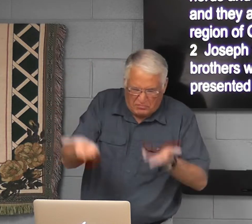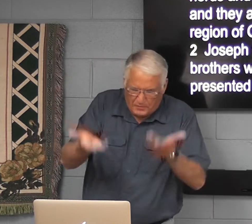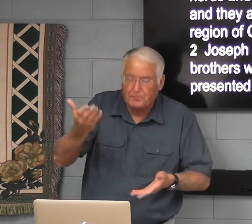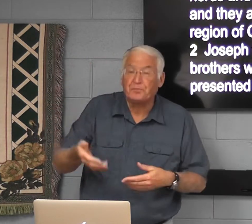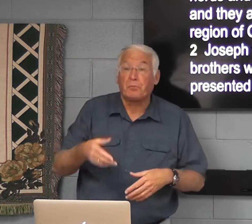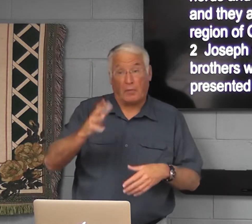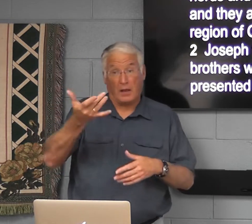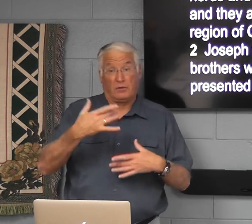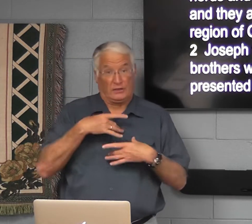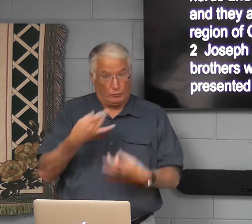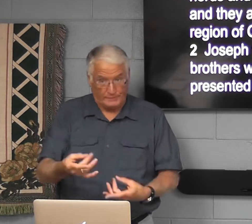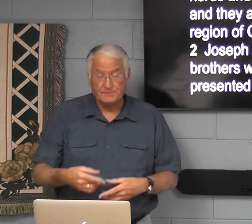for sure.